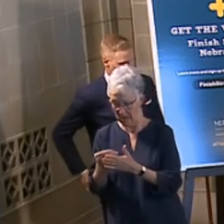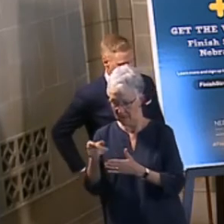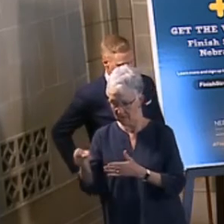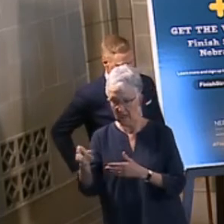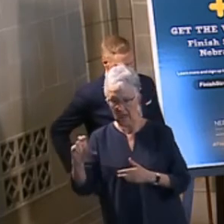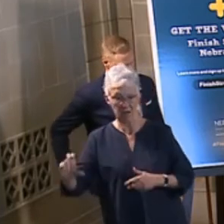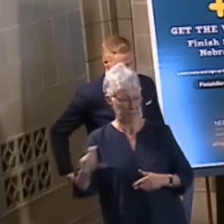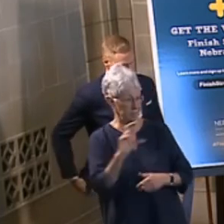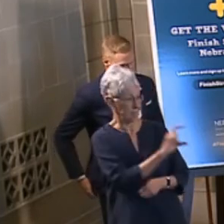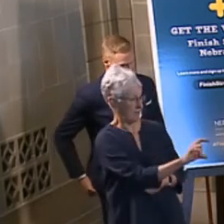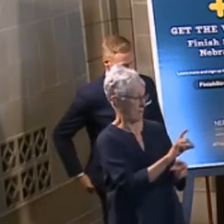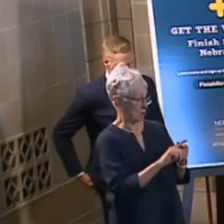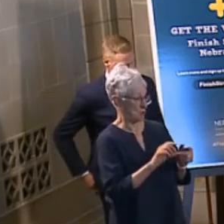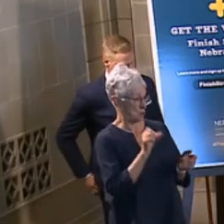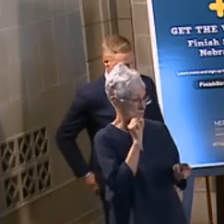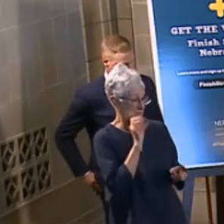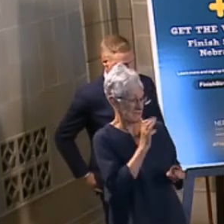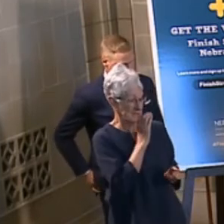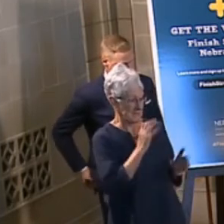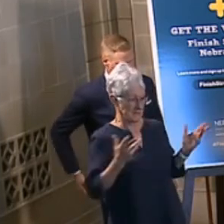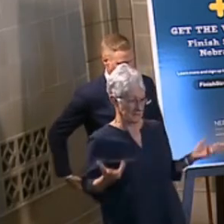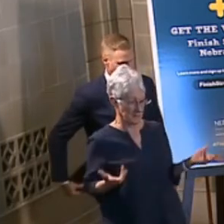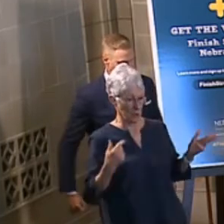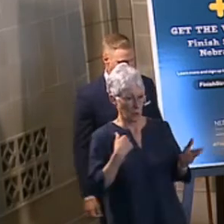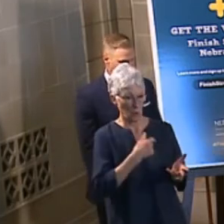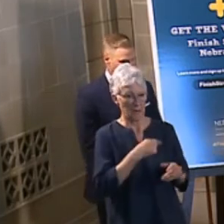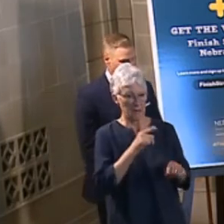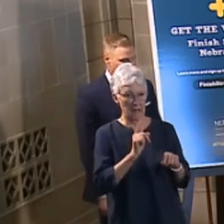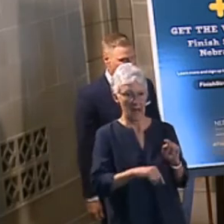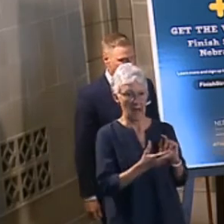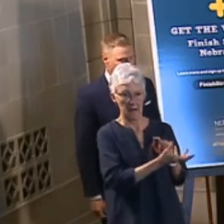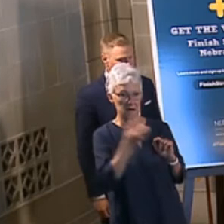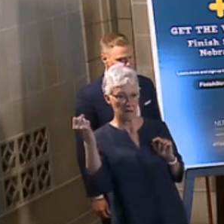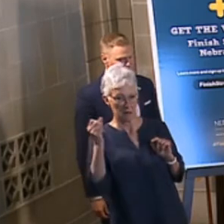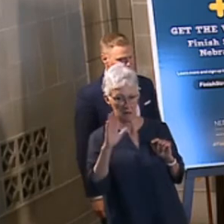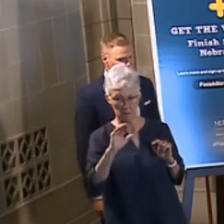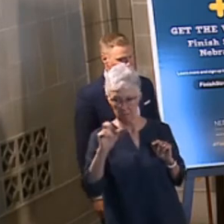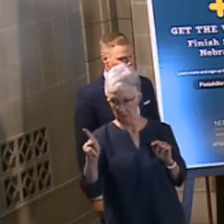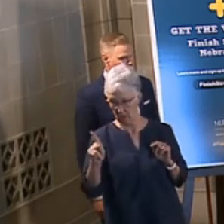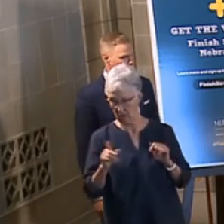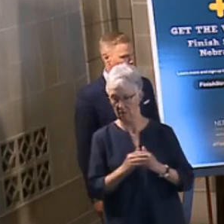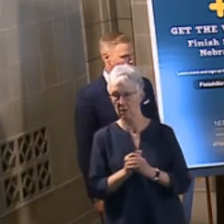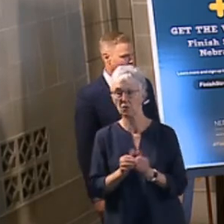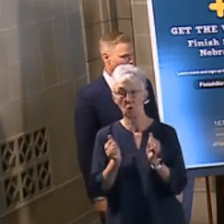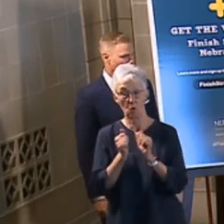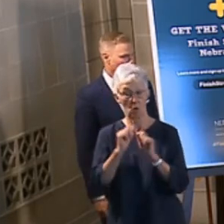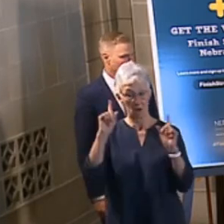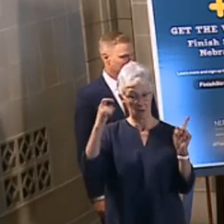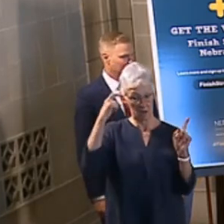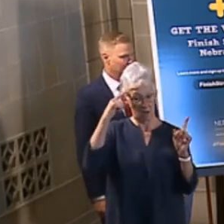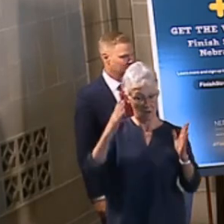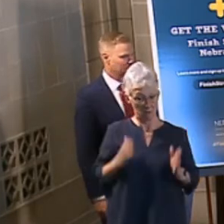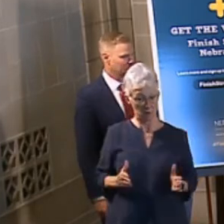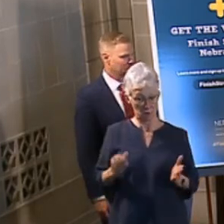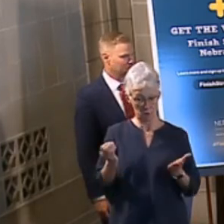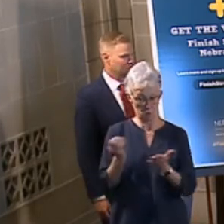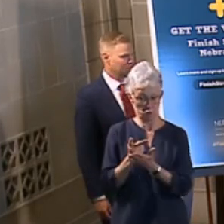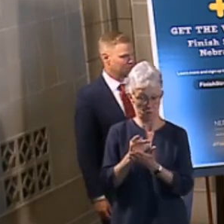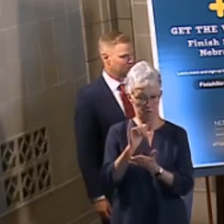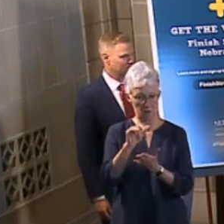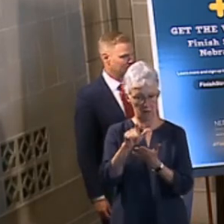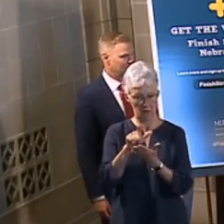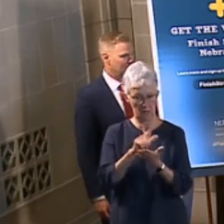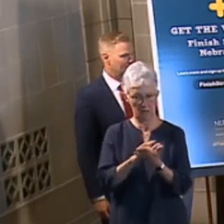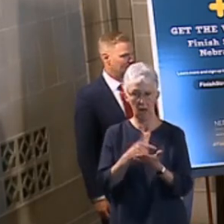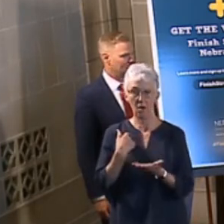are simply trying to get people to stop throwing good money after bad. With Governor's approval of LB 297 today, we join